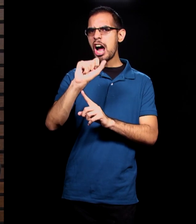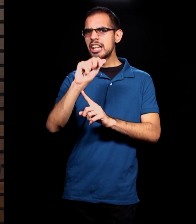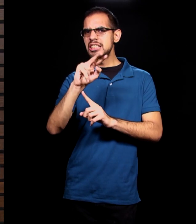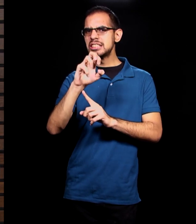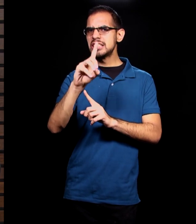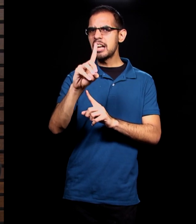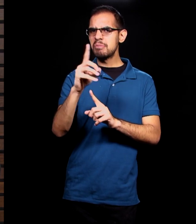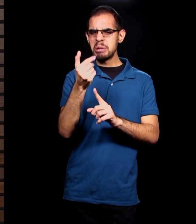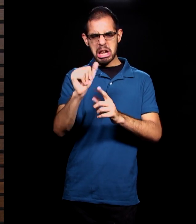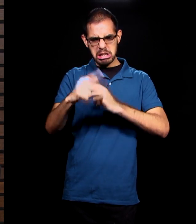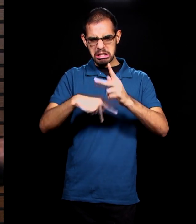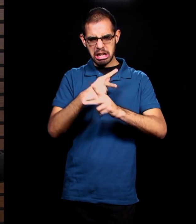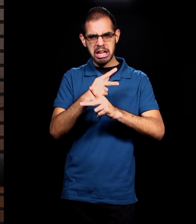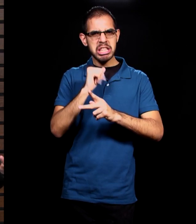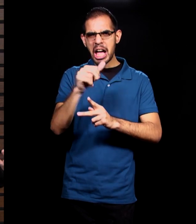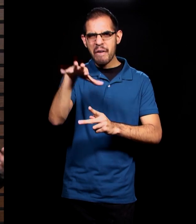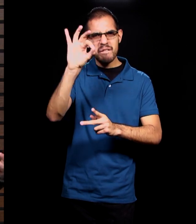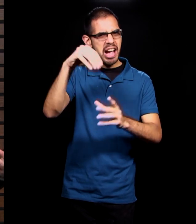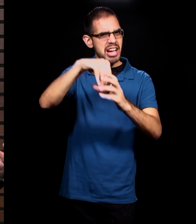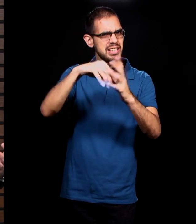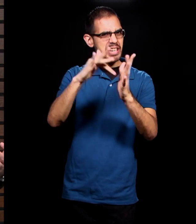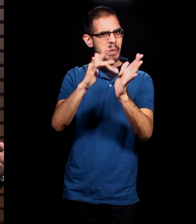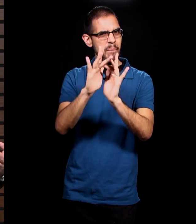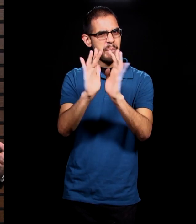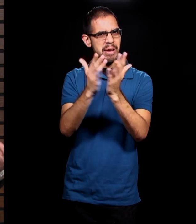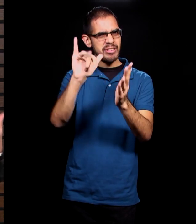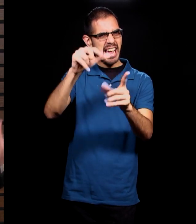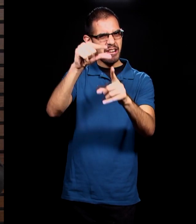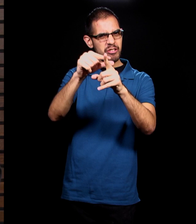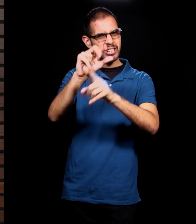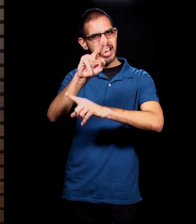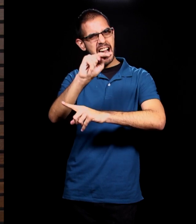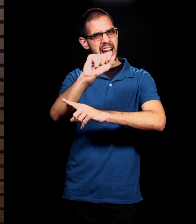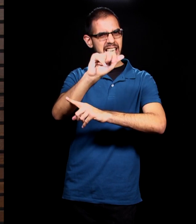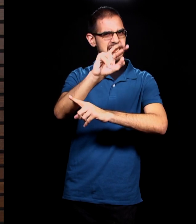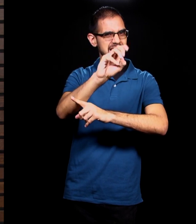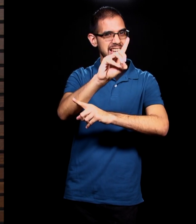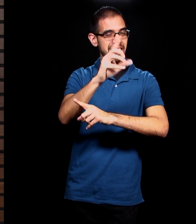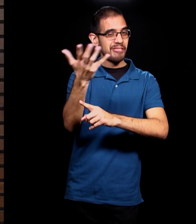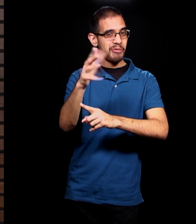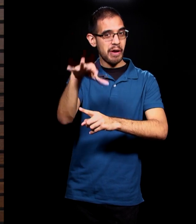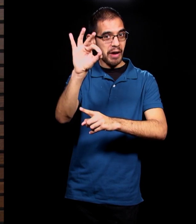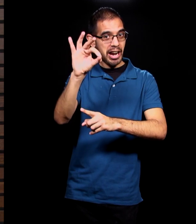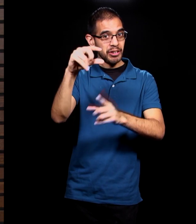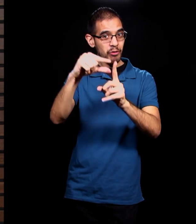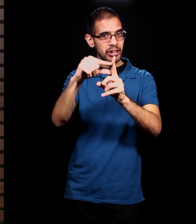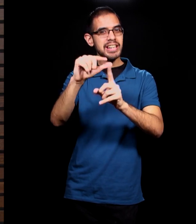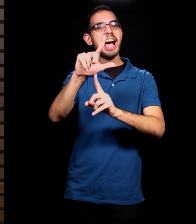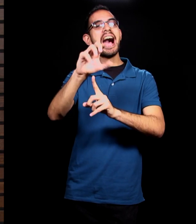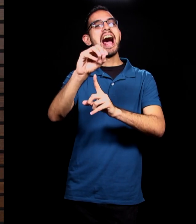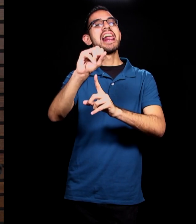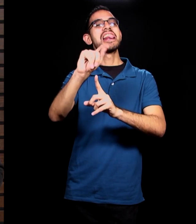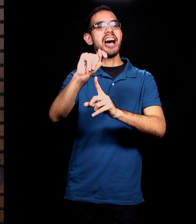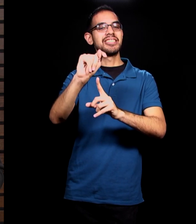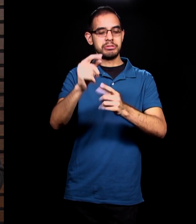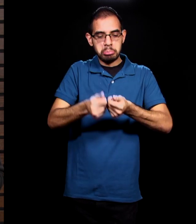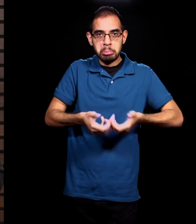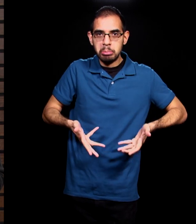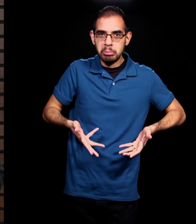shape, or form is not found anywhere in the Bible. What is found is lost? You see, I think that unsaved actually in some way,